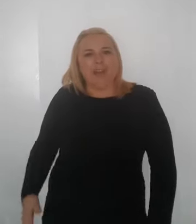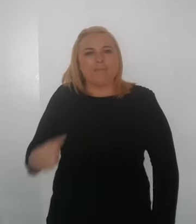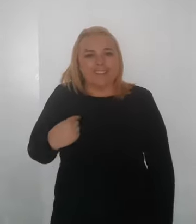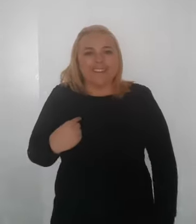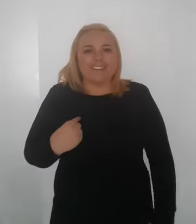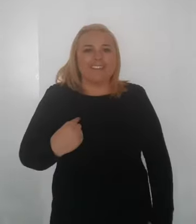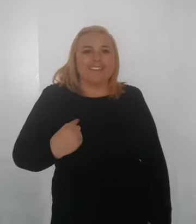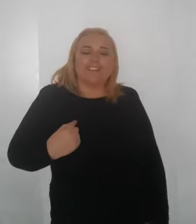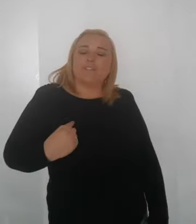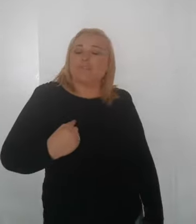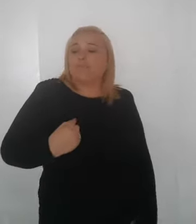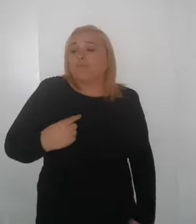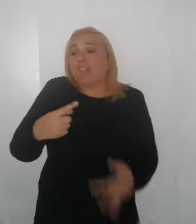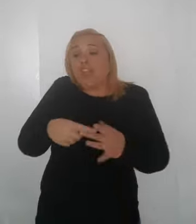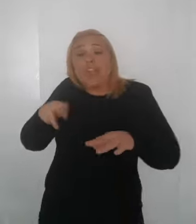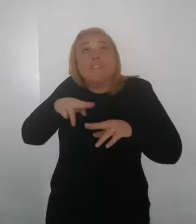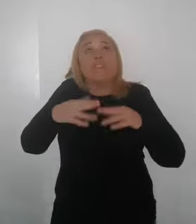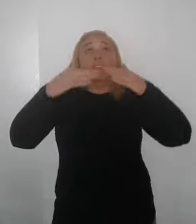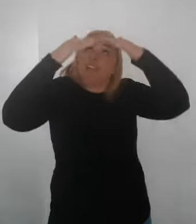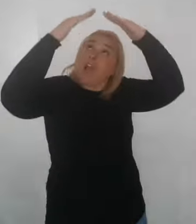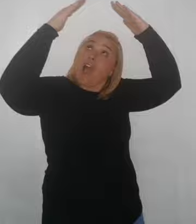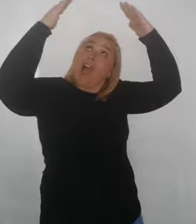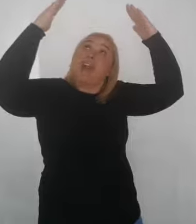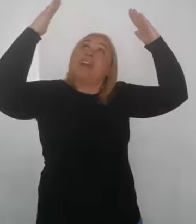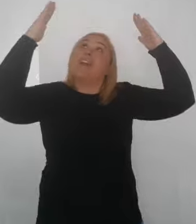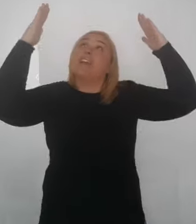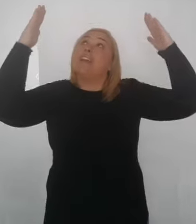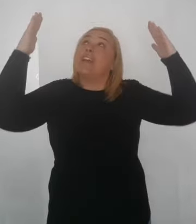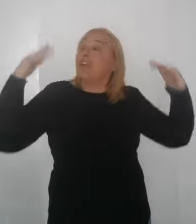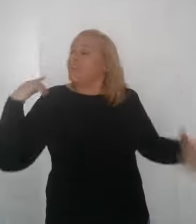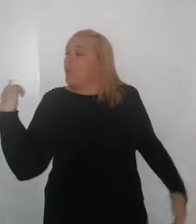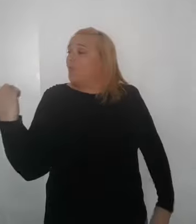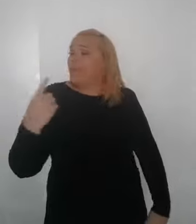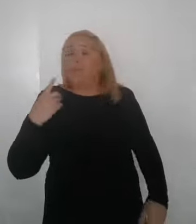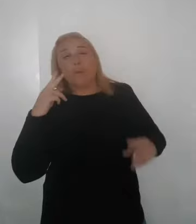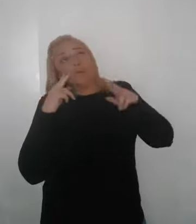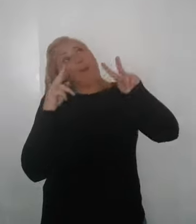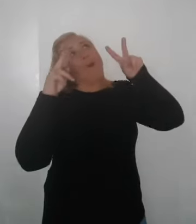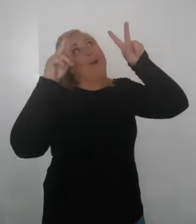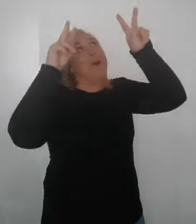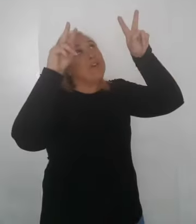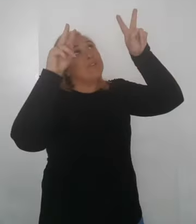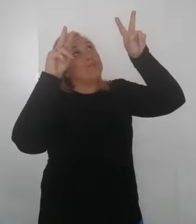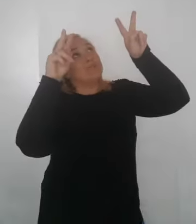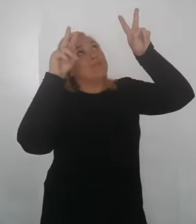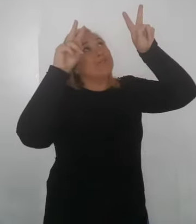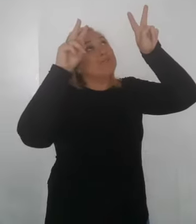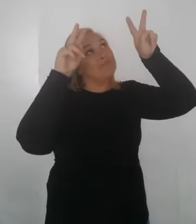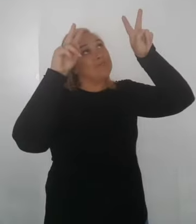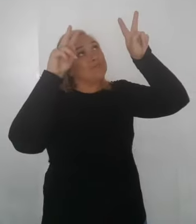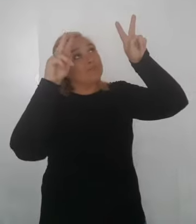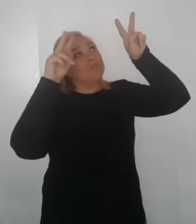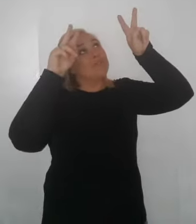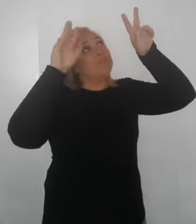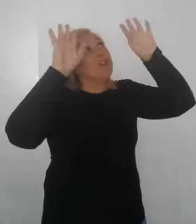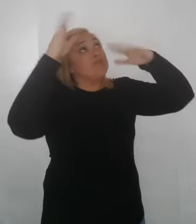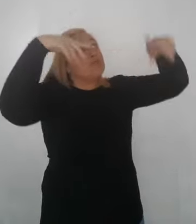If the sky that we look upon should